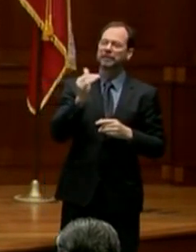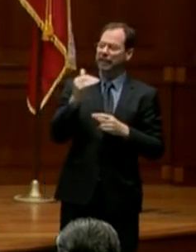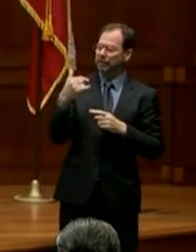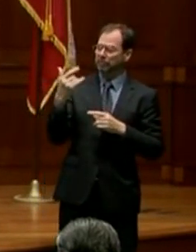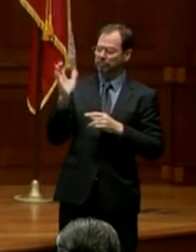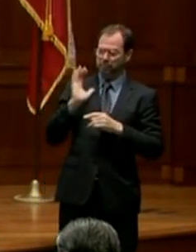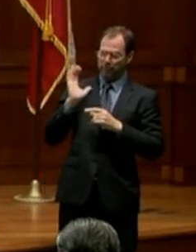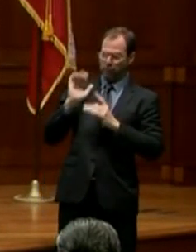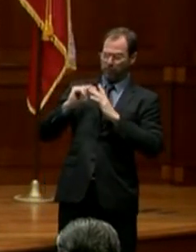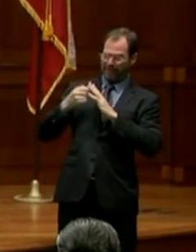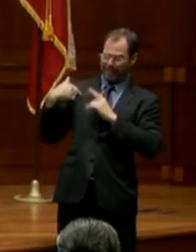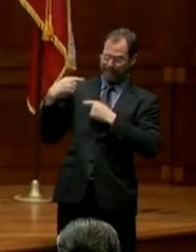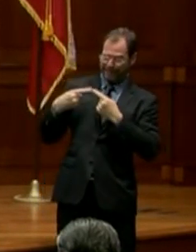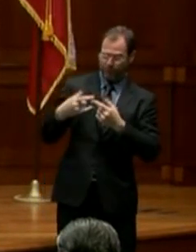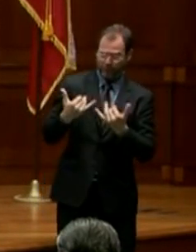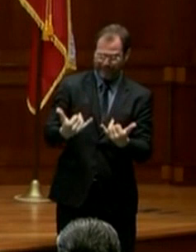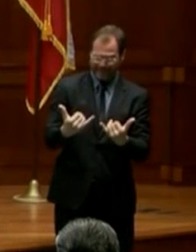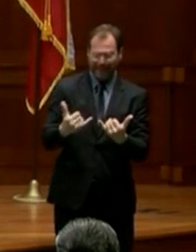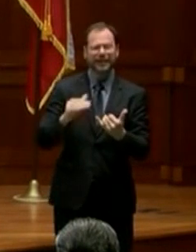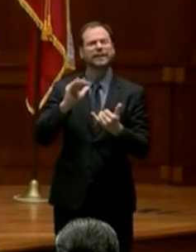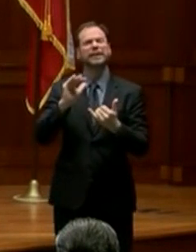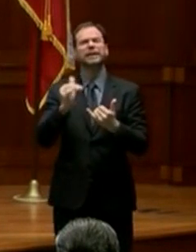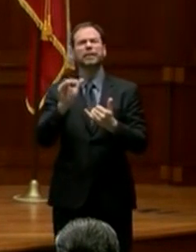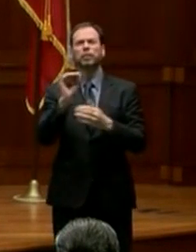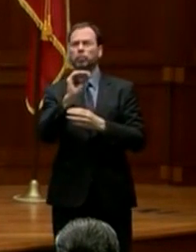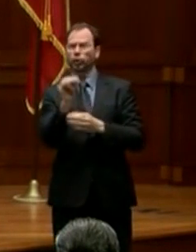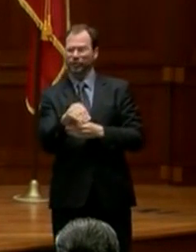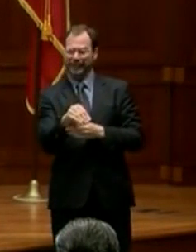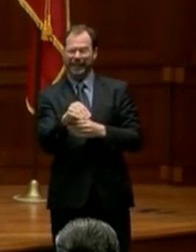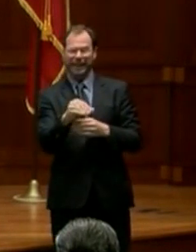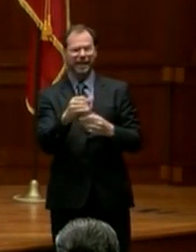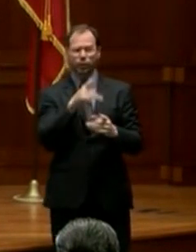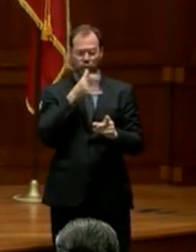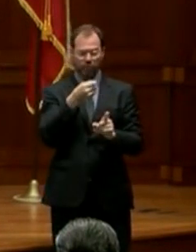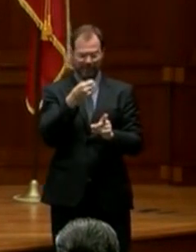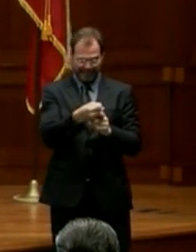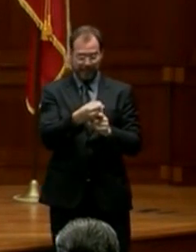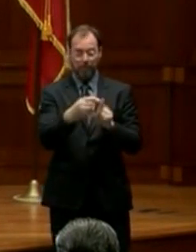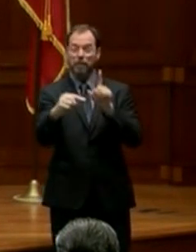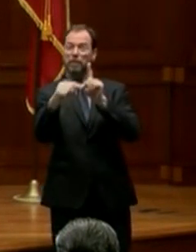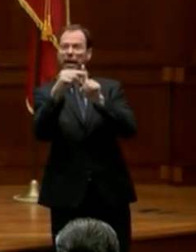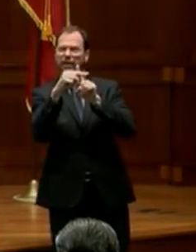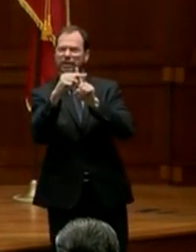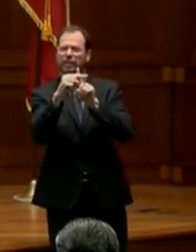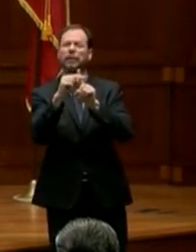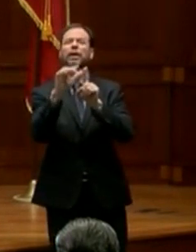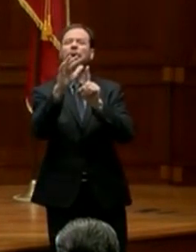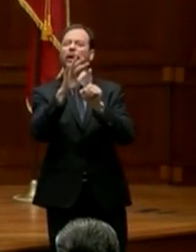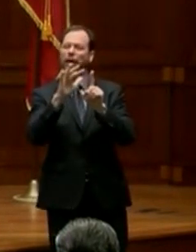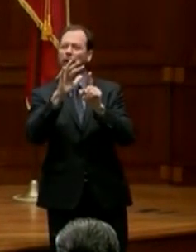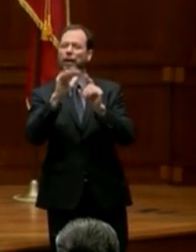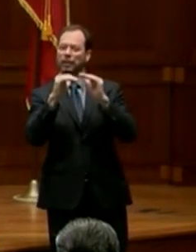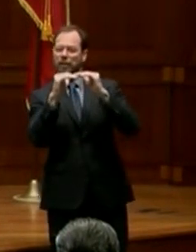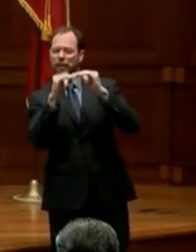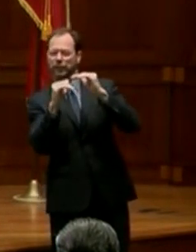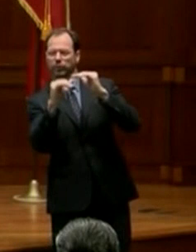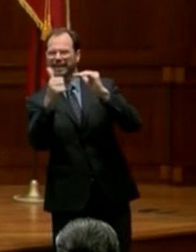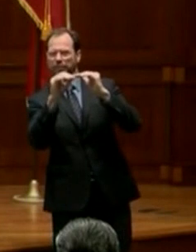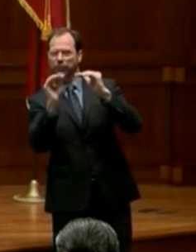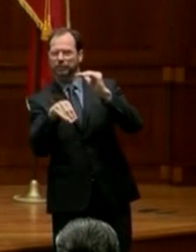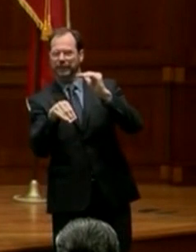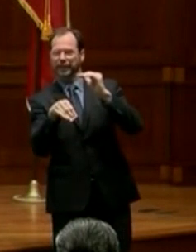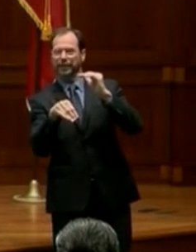today, the percentage of Texans who test positive for COVID-19 remains just under 10%